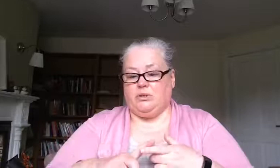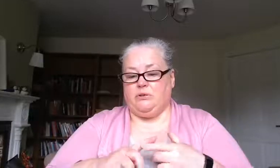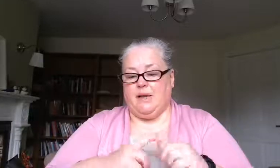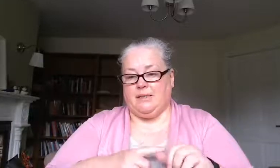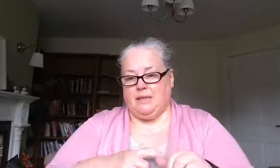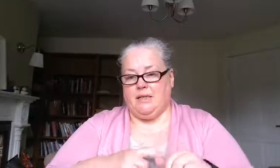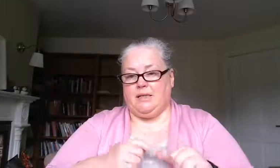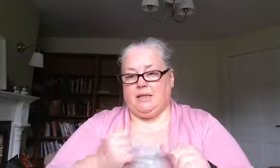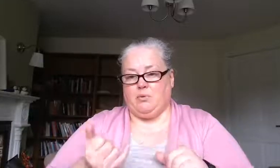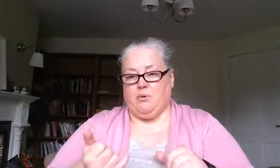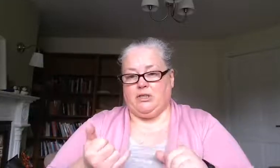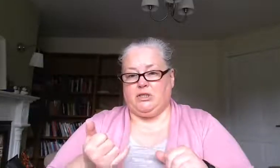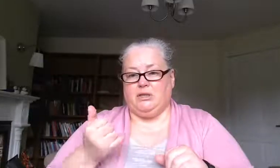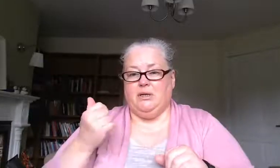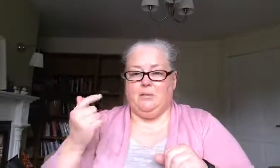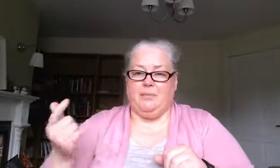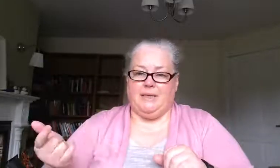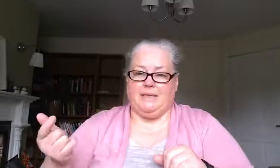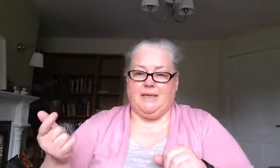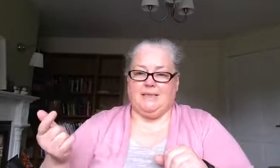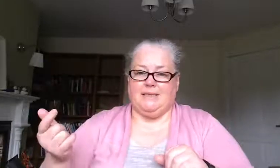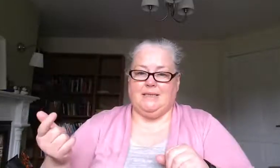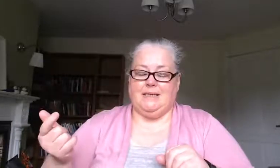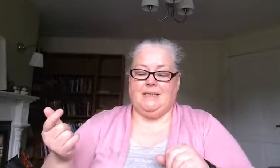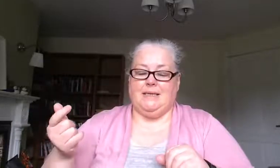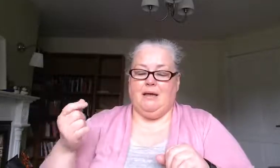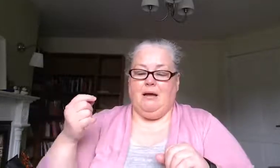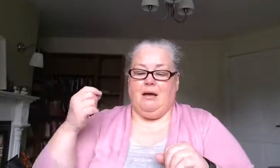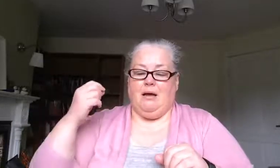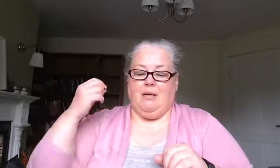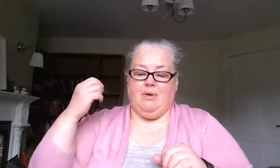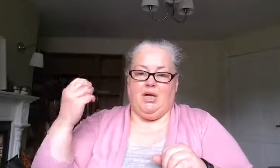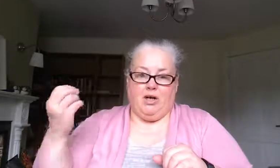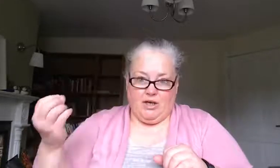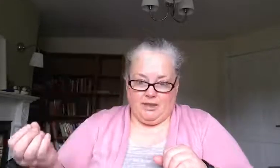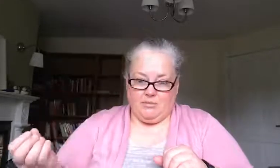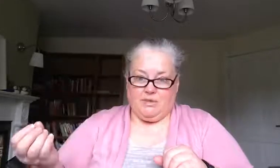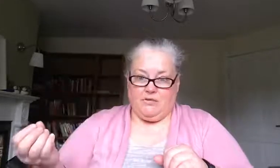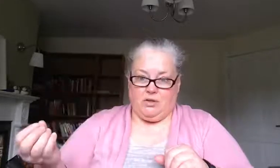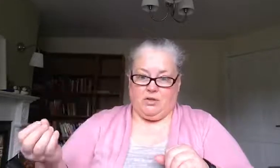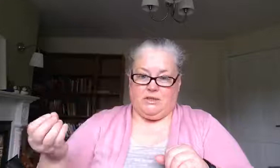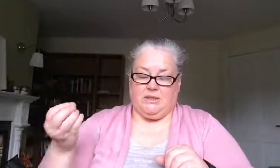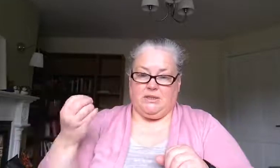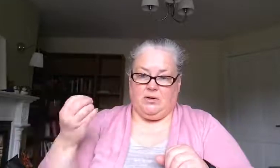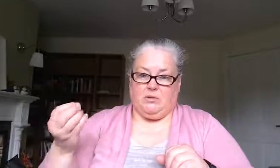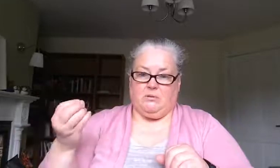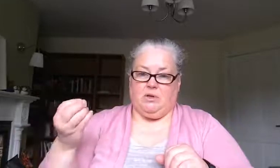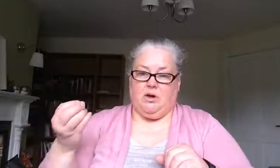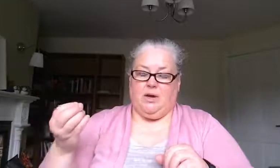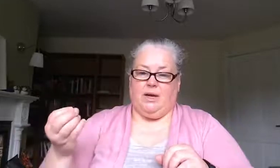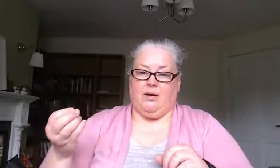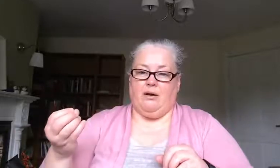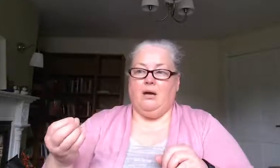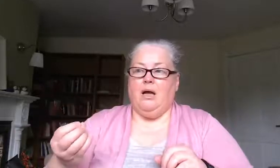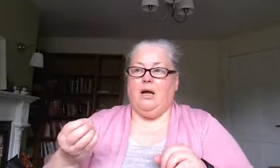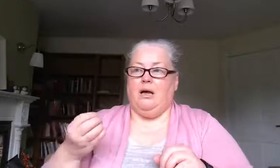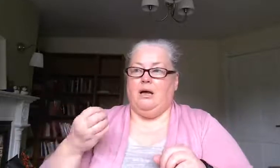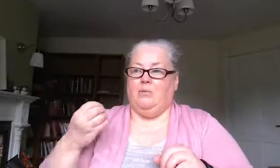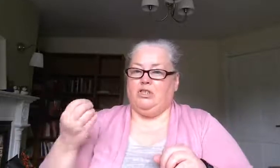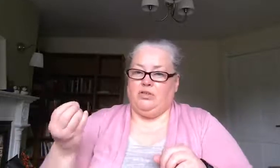anxiety depression ptsd um learning difficulties can also occur here um which you